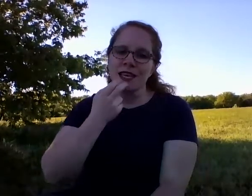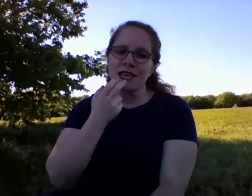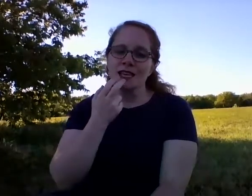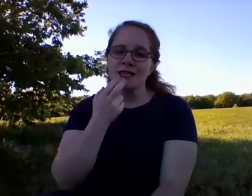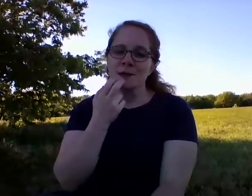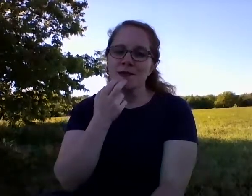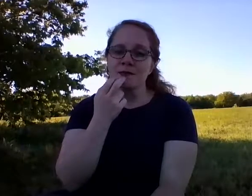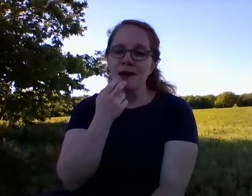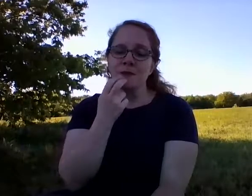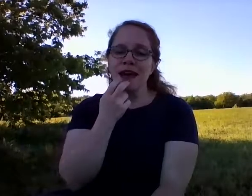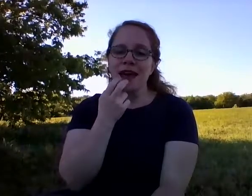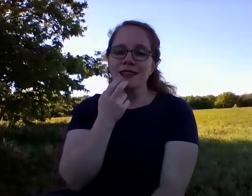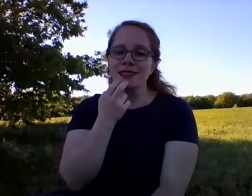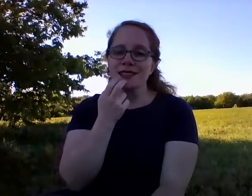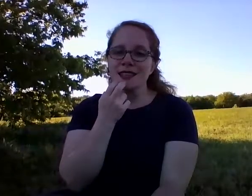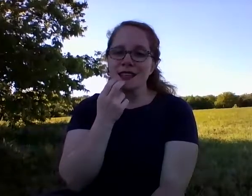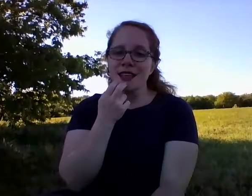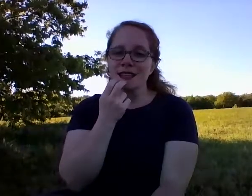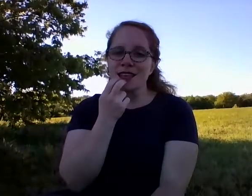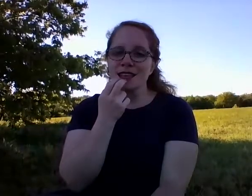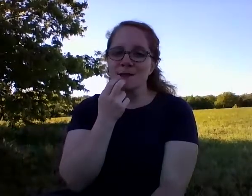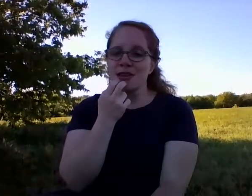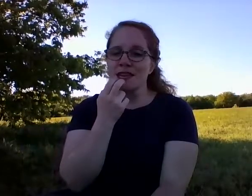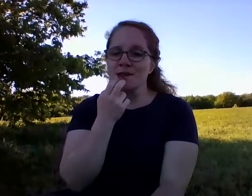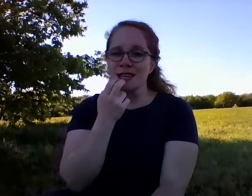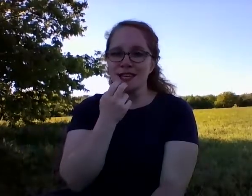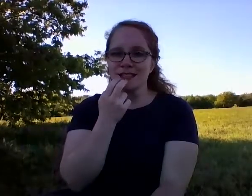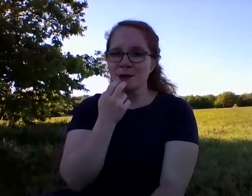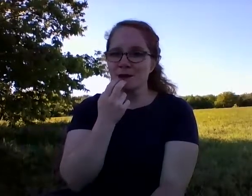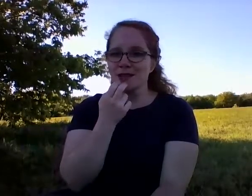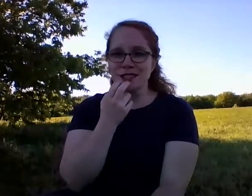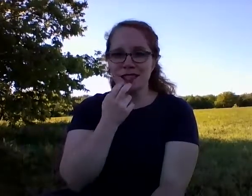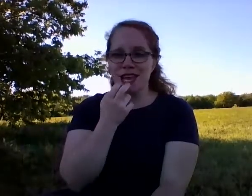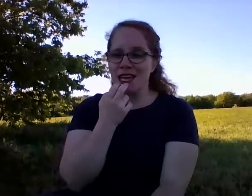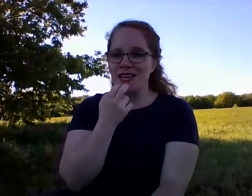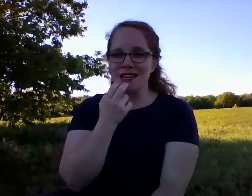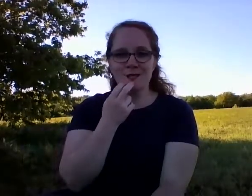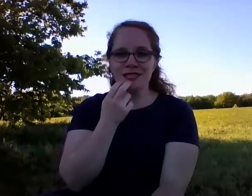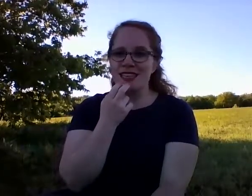Accepting my past as it has made me into the person I am today.